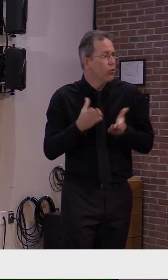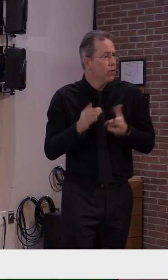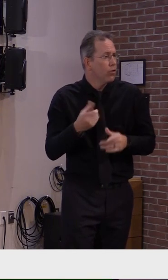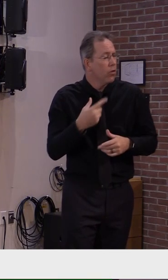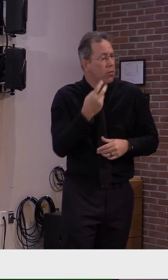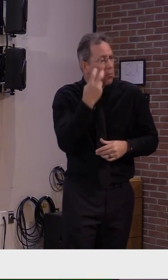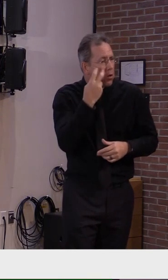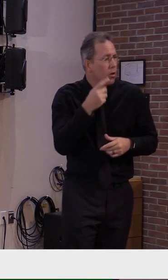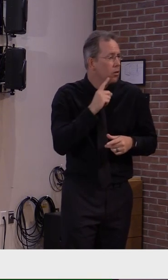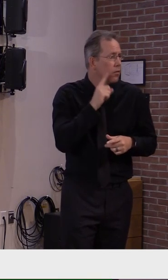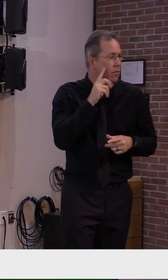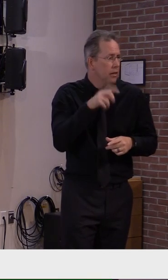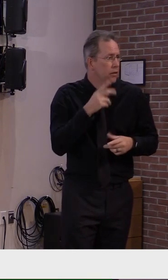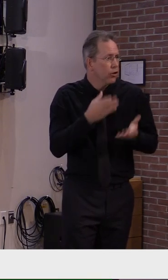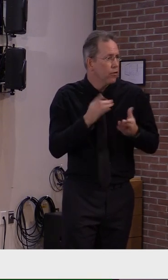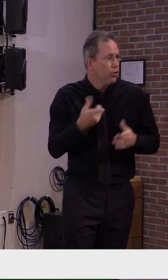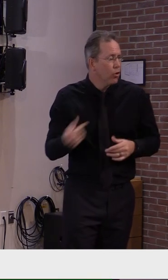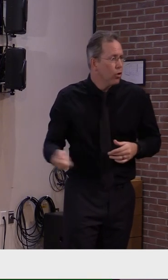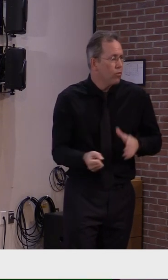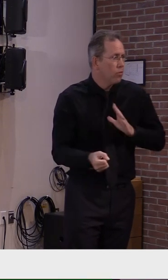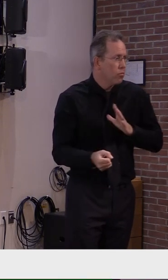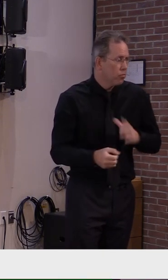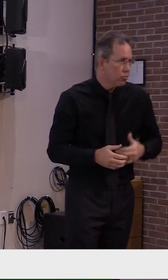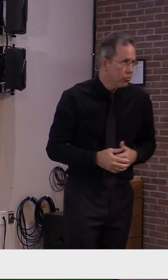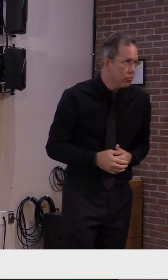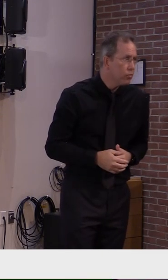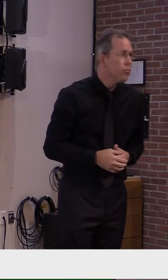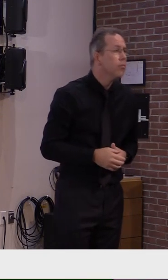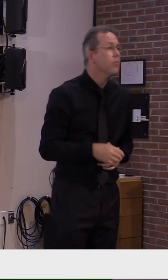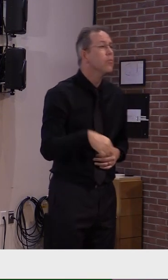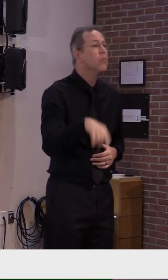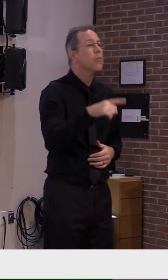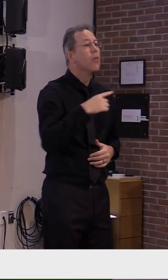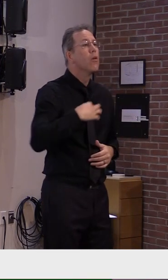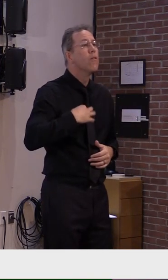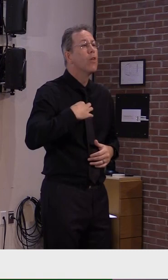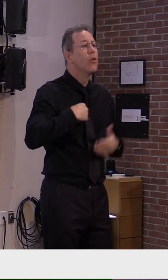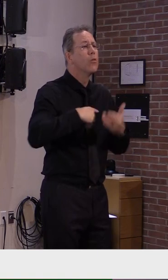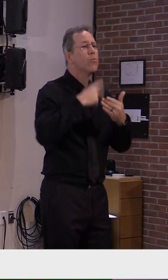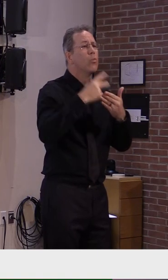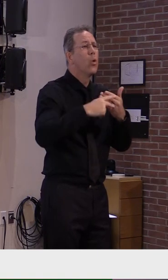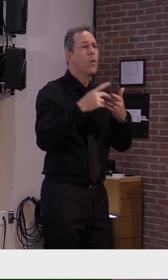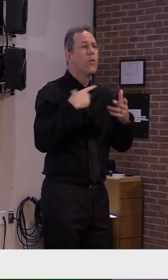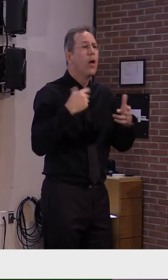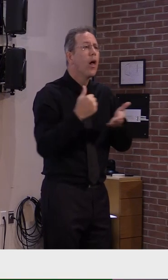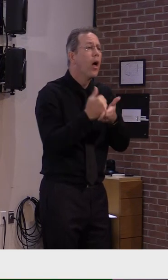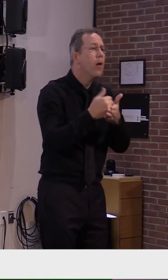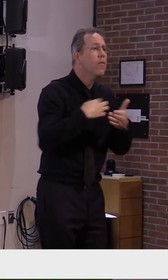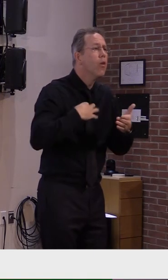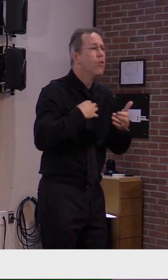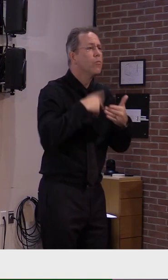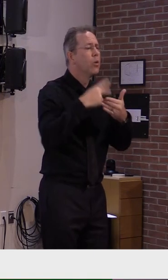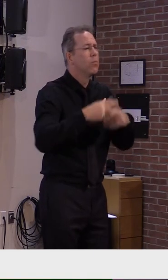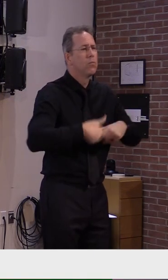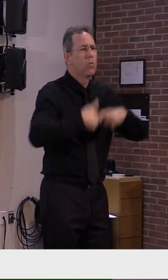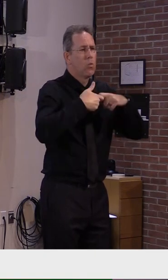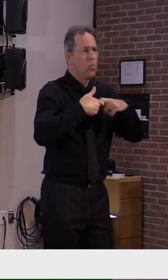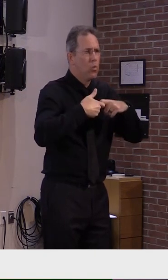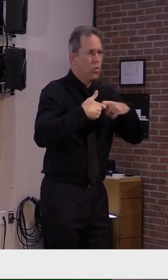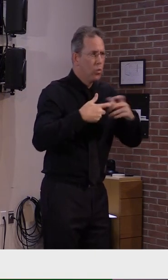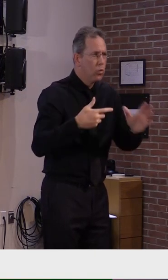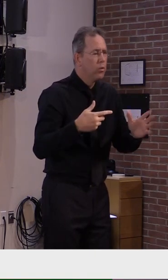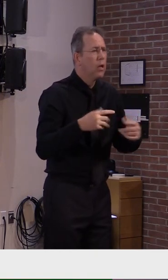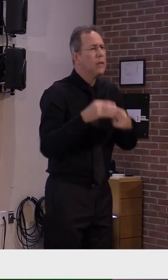hospital volunteer programs until further notice with the exception of certified